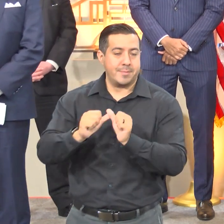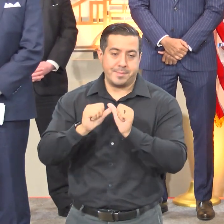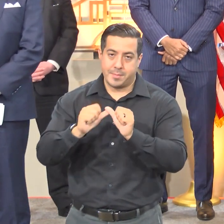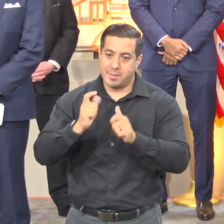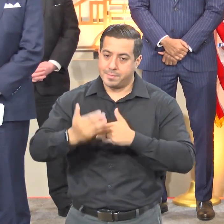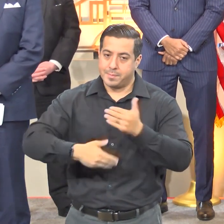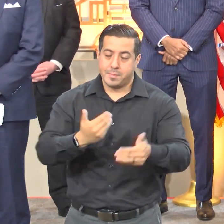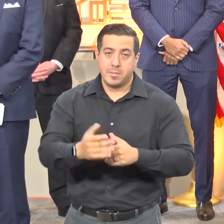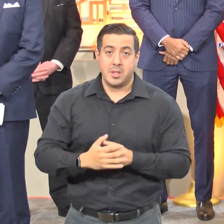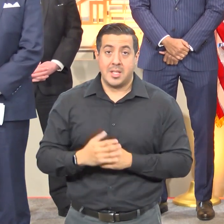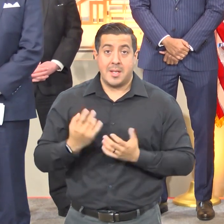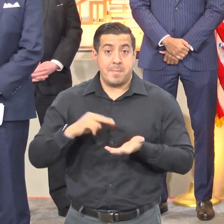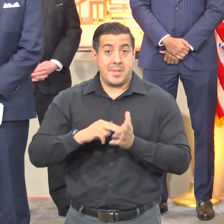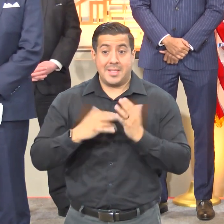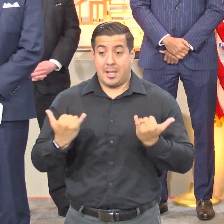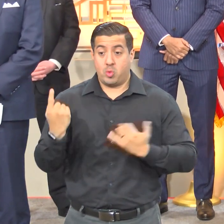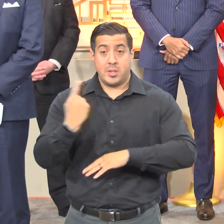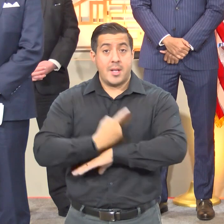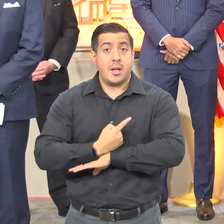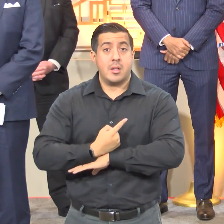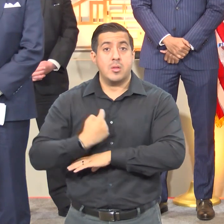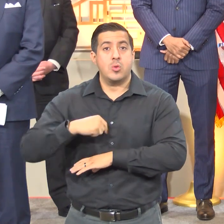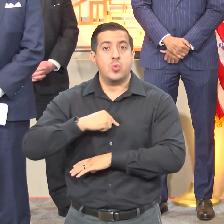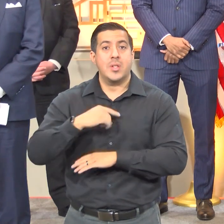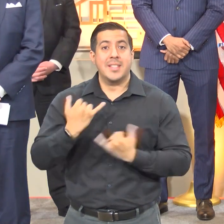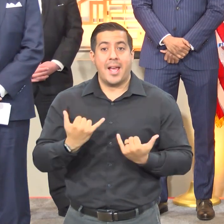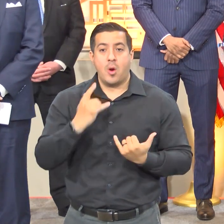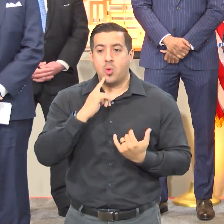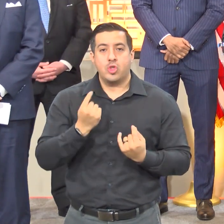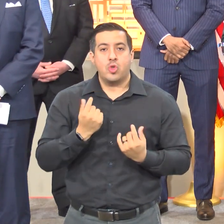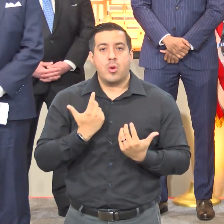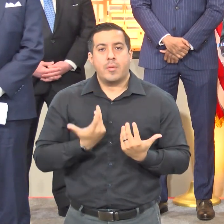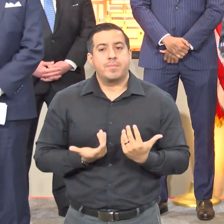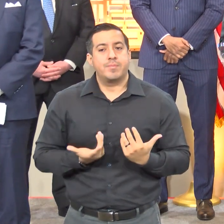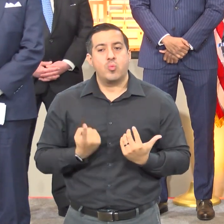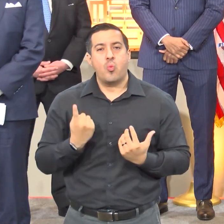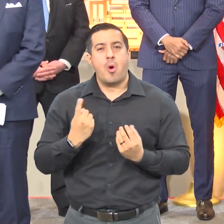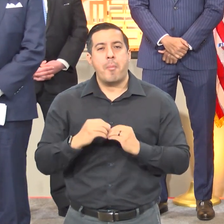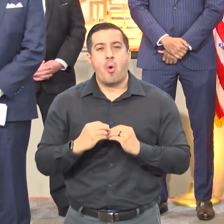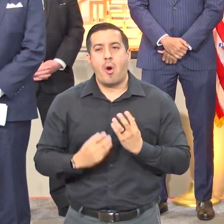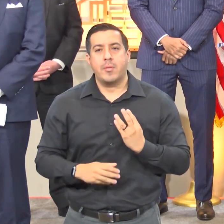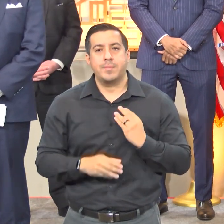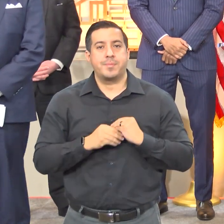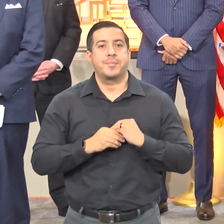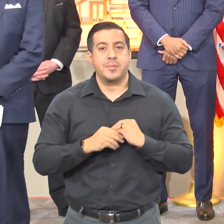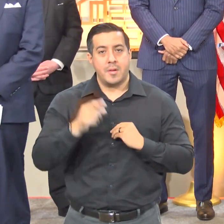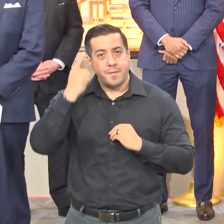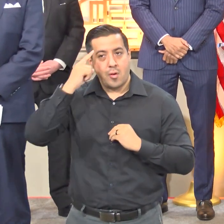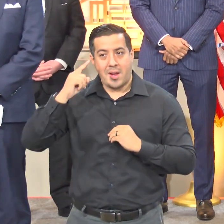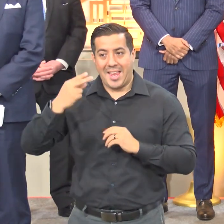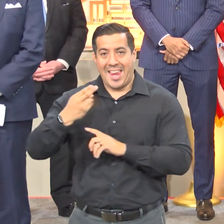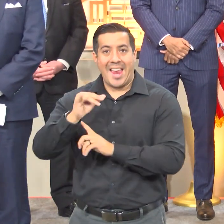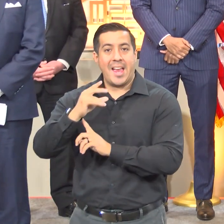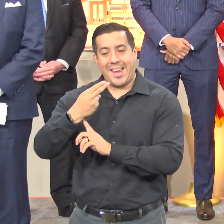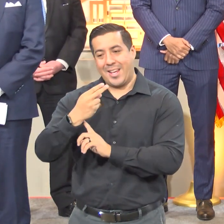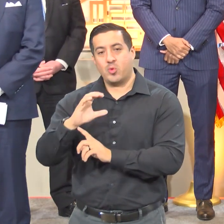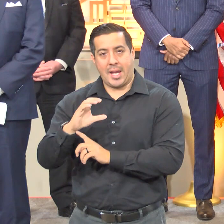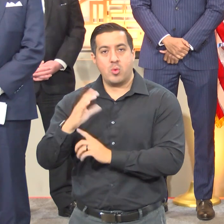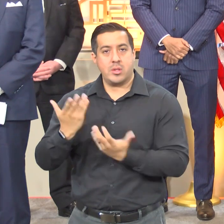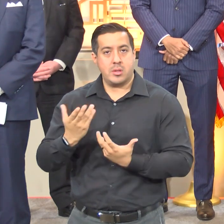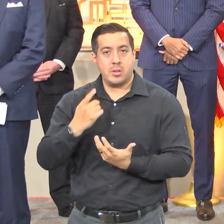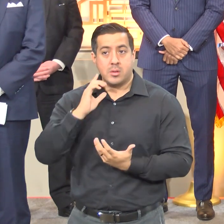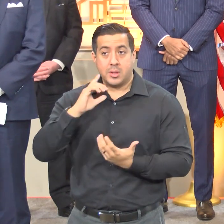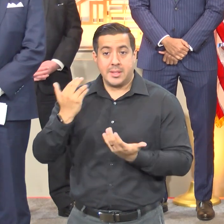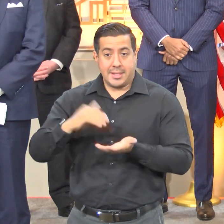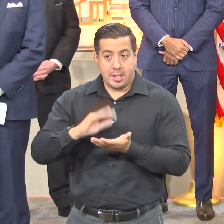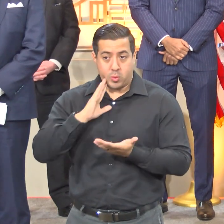Therefore, today, we are one-upping ourselves. The city and Harris County once again stand